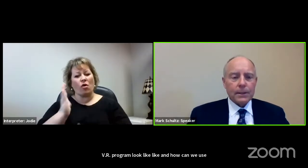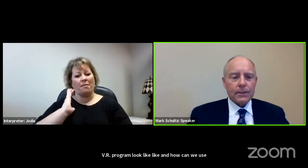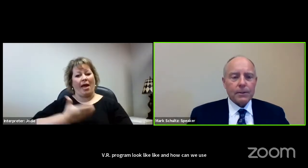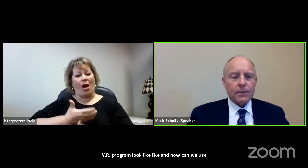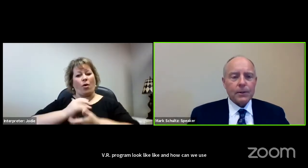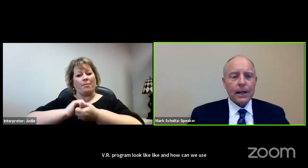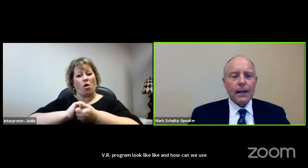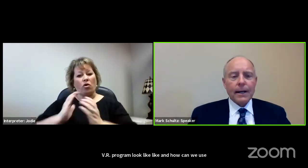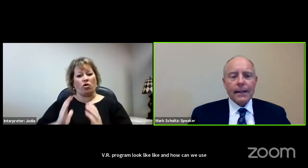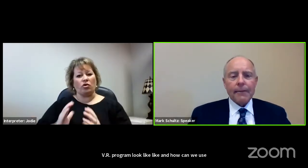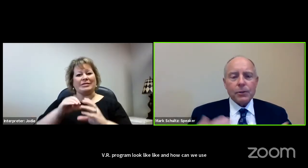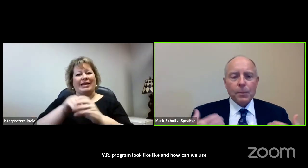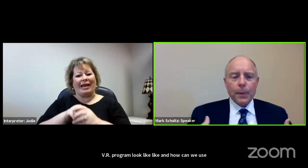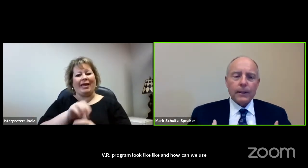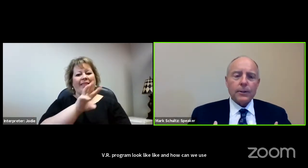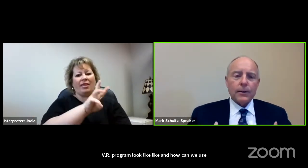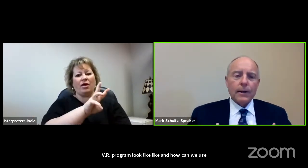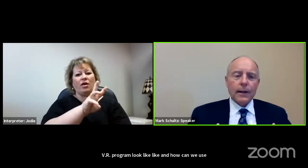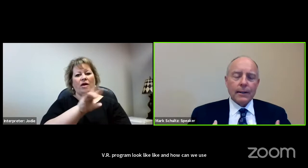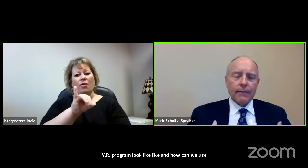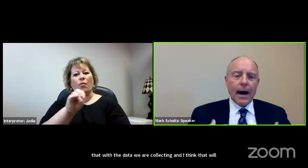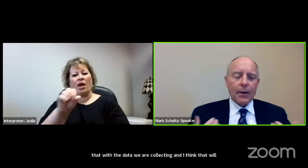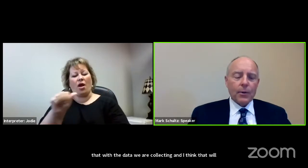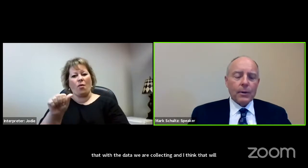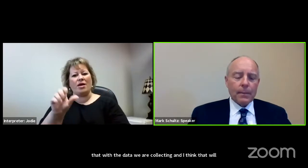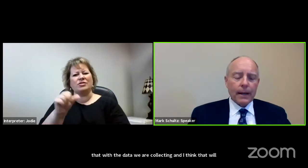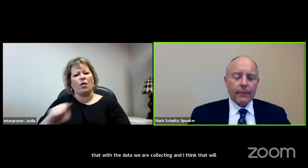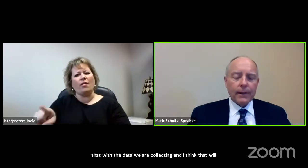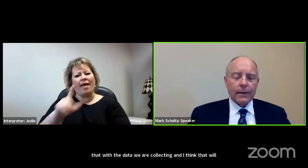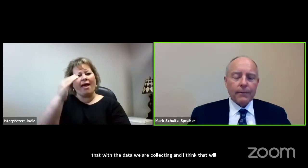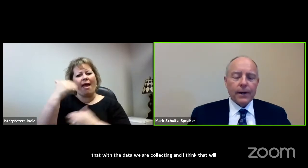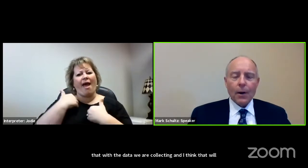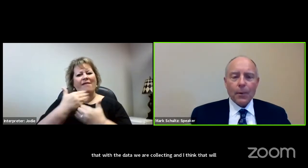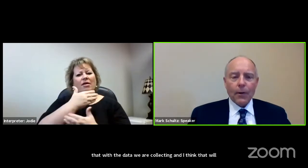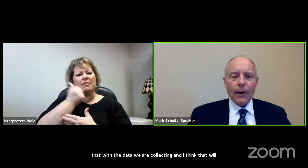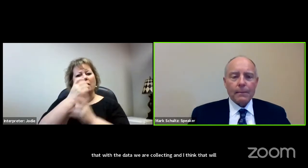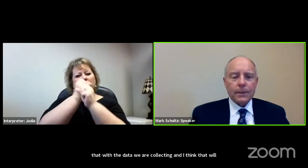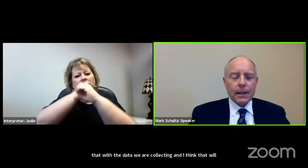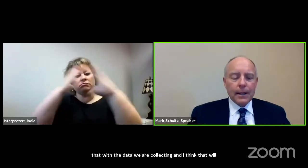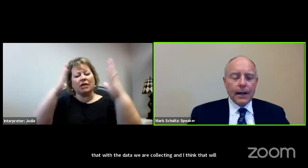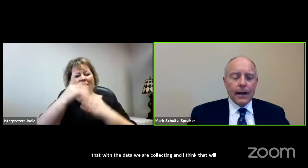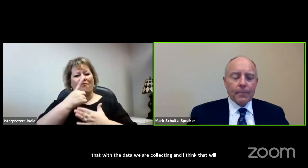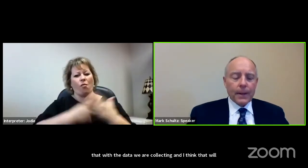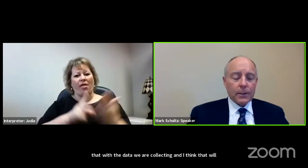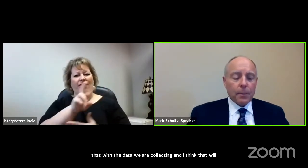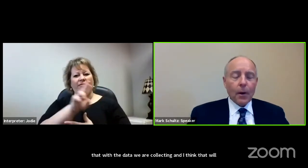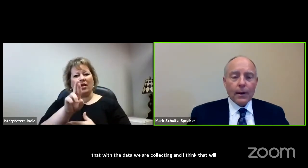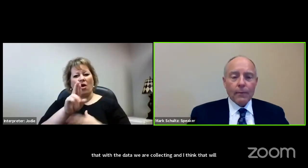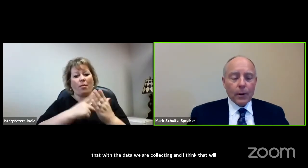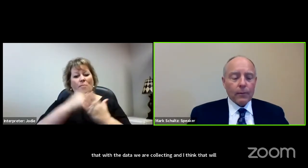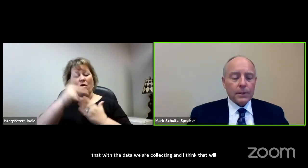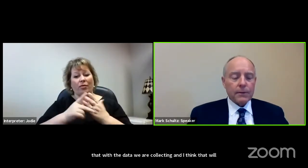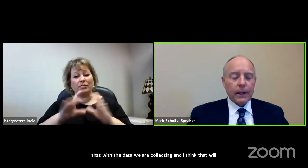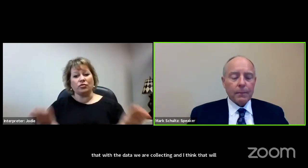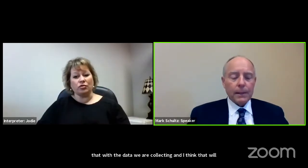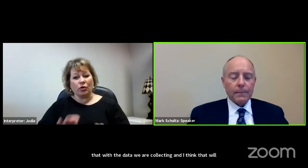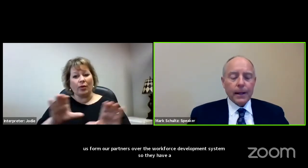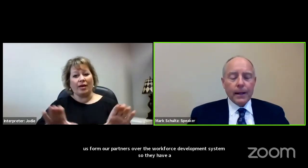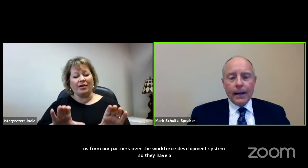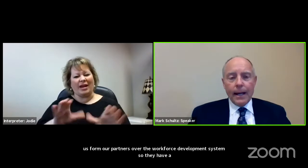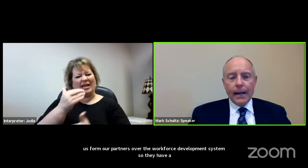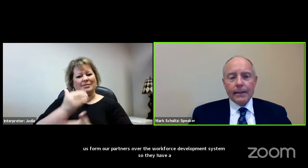development system so that they have a true picture of the value and the benefit of the VR programs as a part of workforce